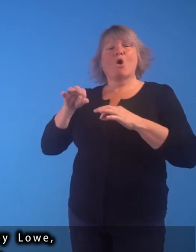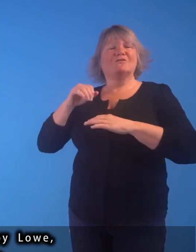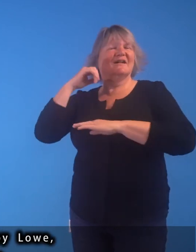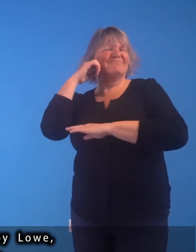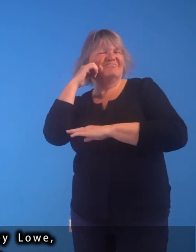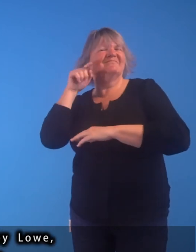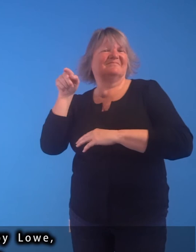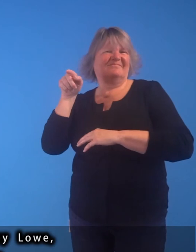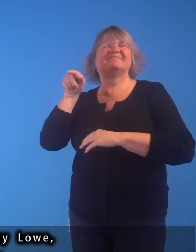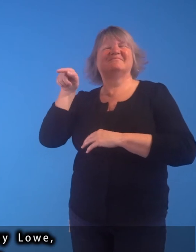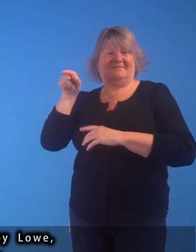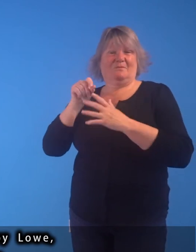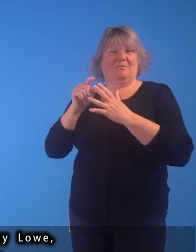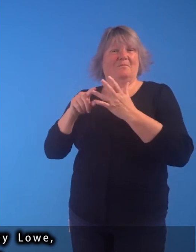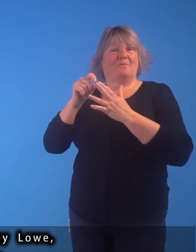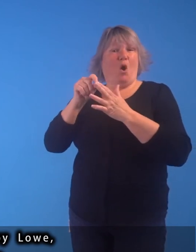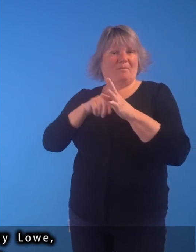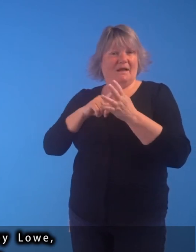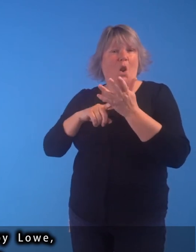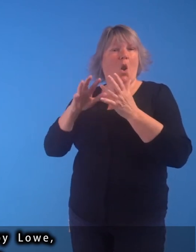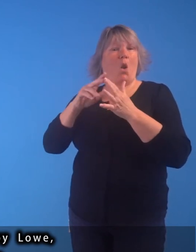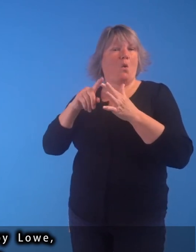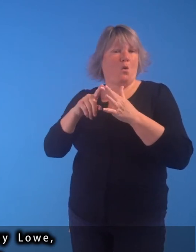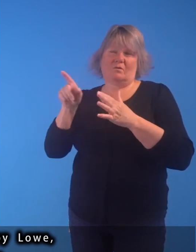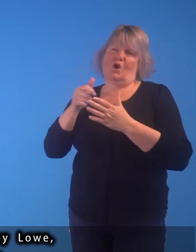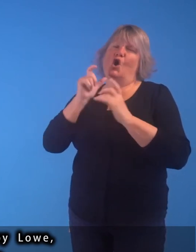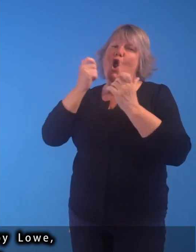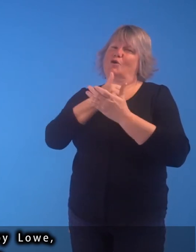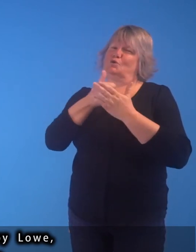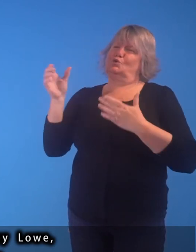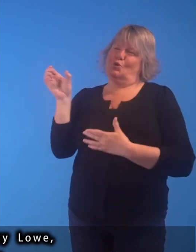And the model taking a rest is Poppy Lowe, a regular sitter at the college.